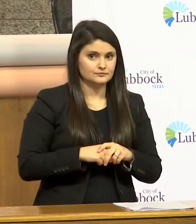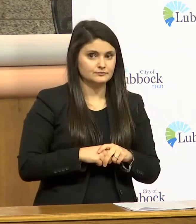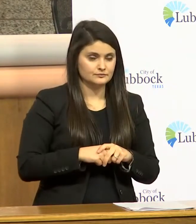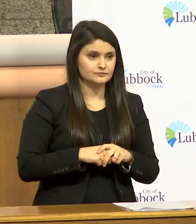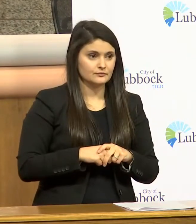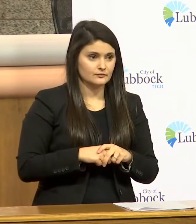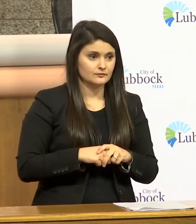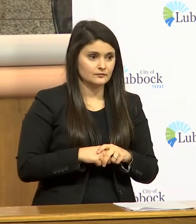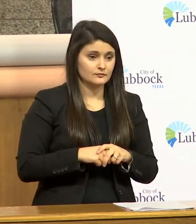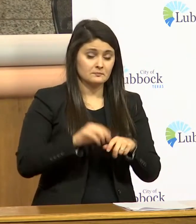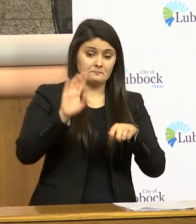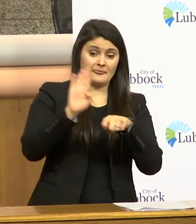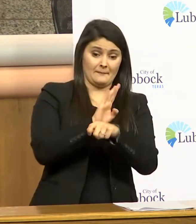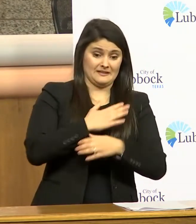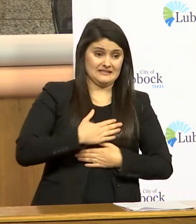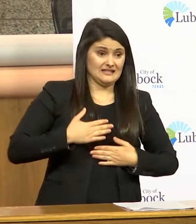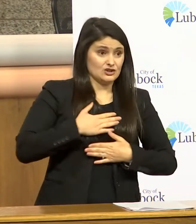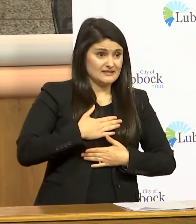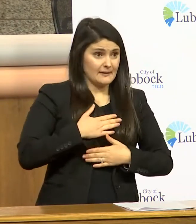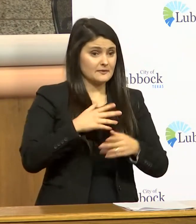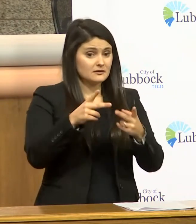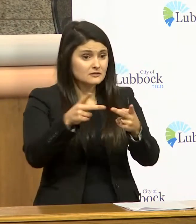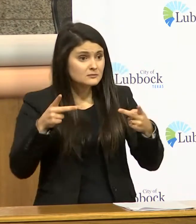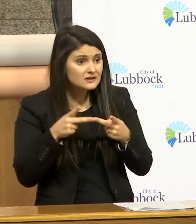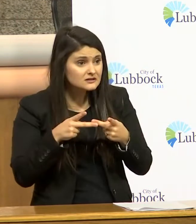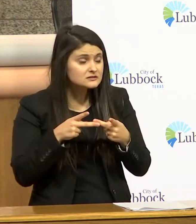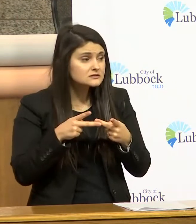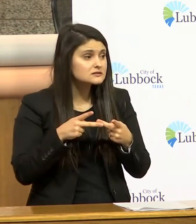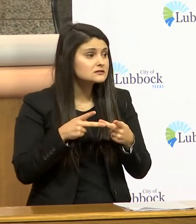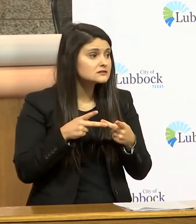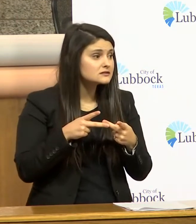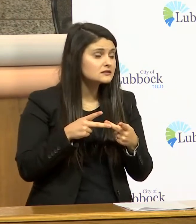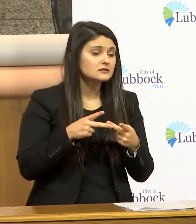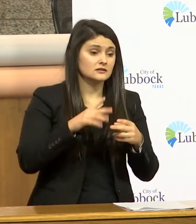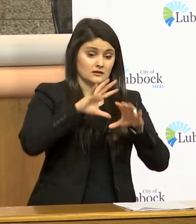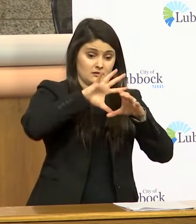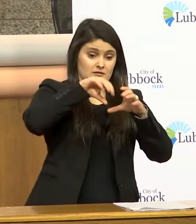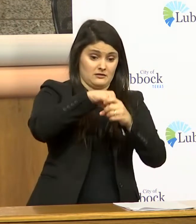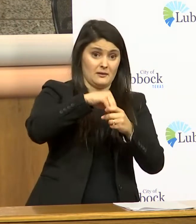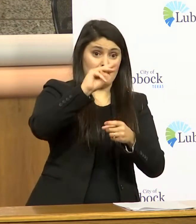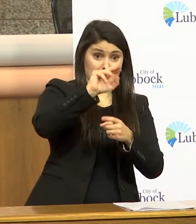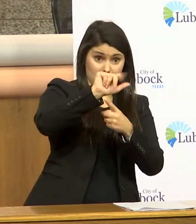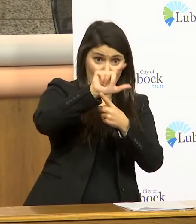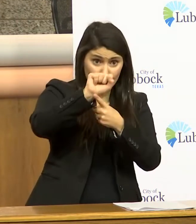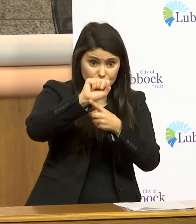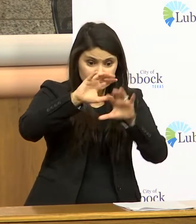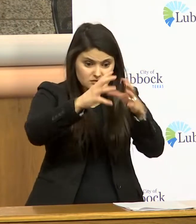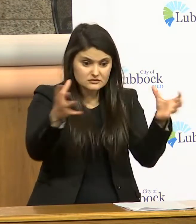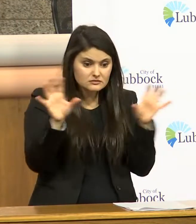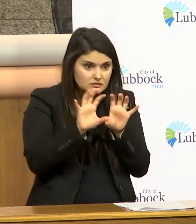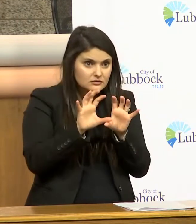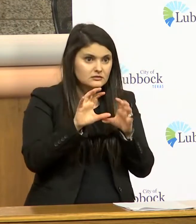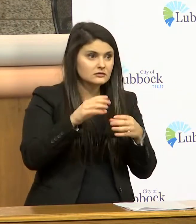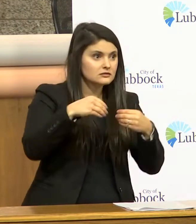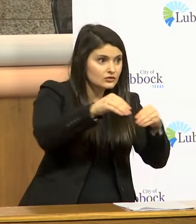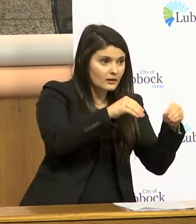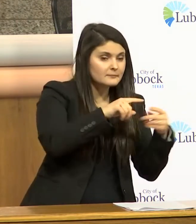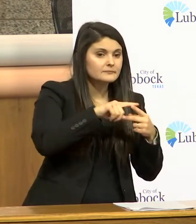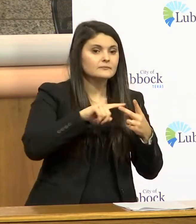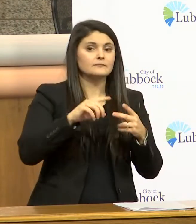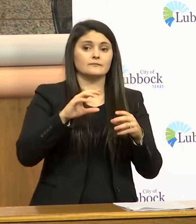commercial entertainment venues enclosed shopping malls and group meeting spaces